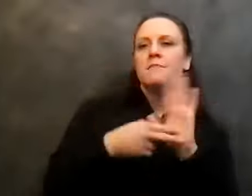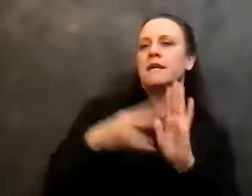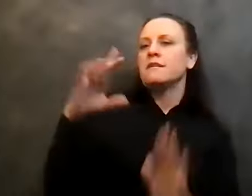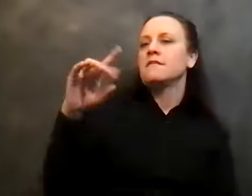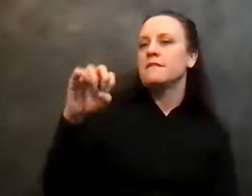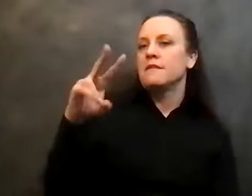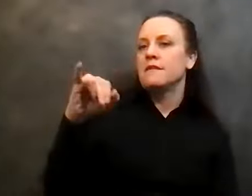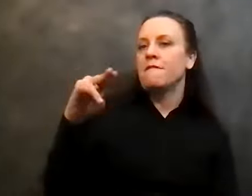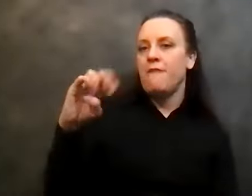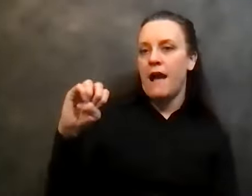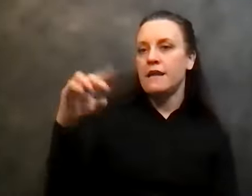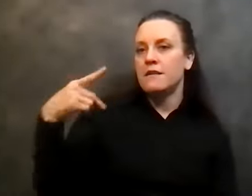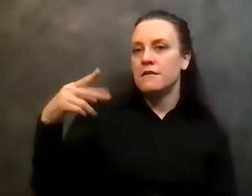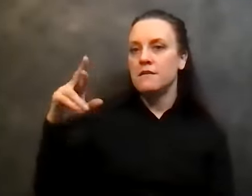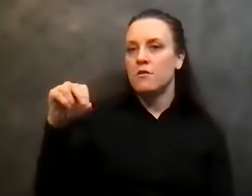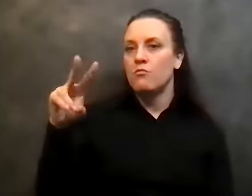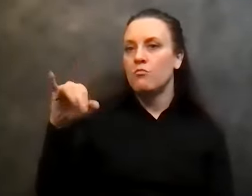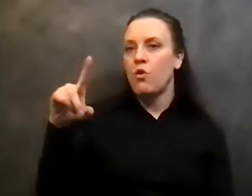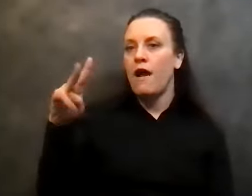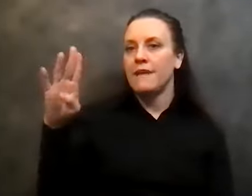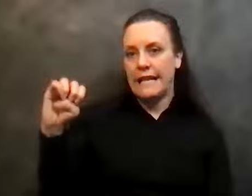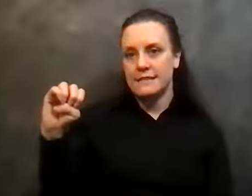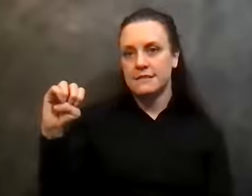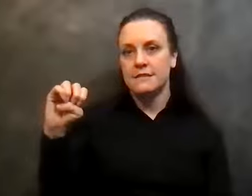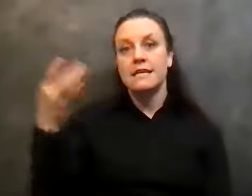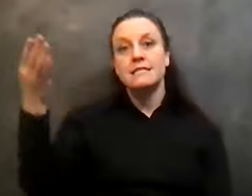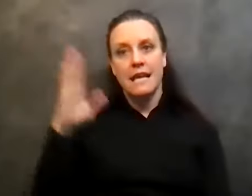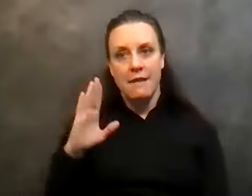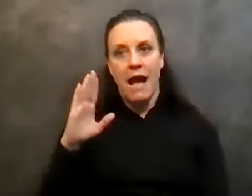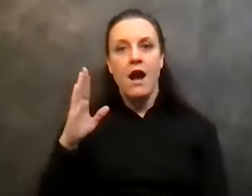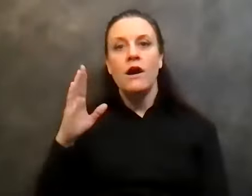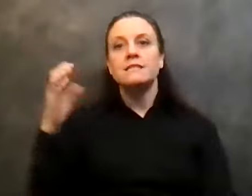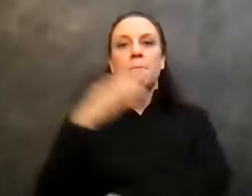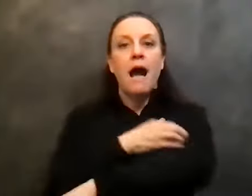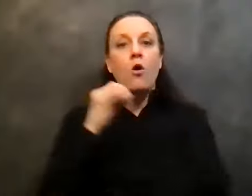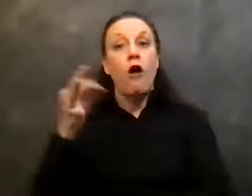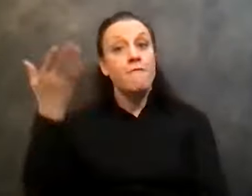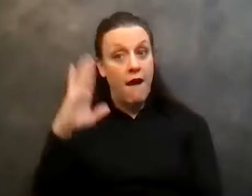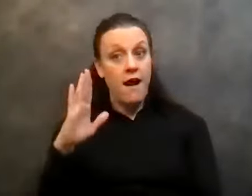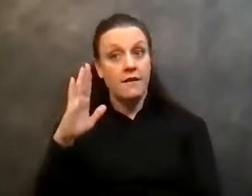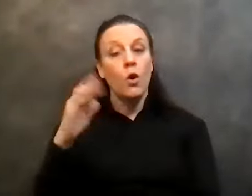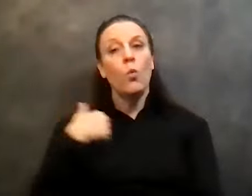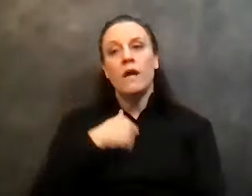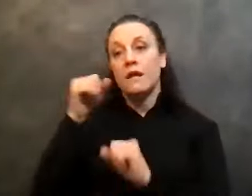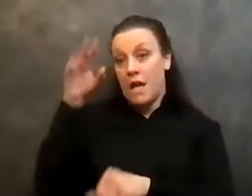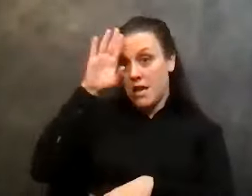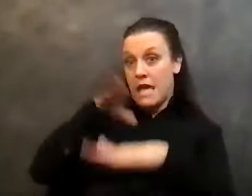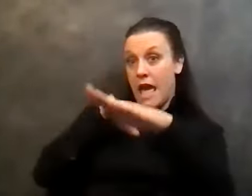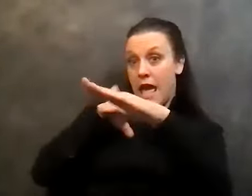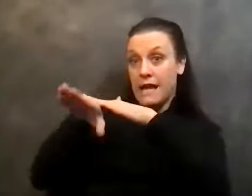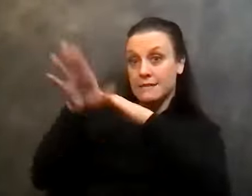providence is the power of God. I believe we can gain access to the actual power of God